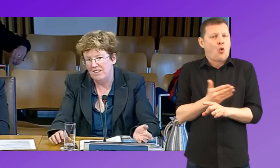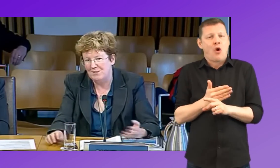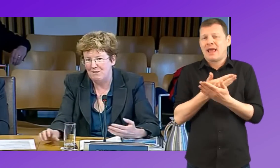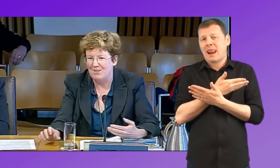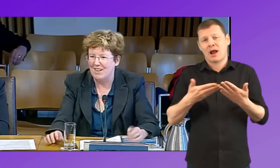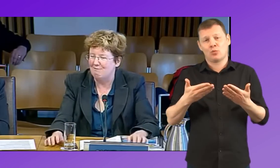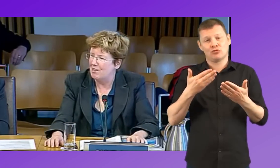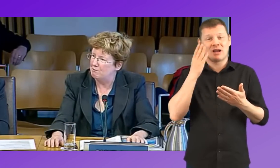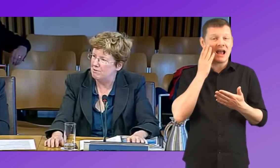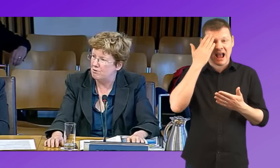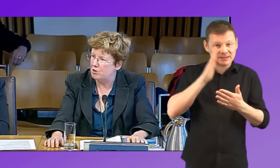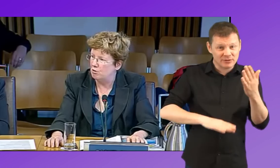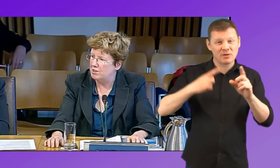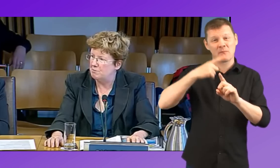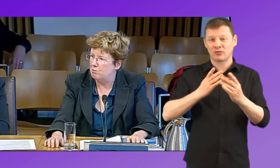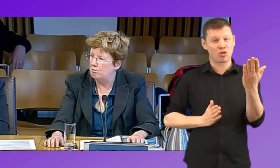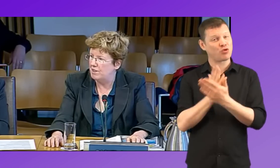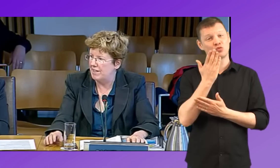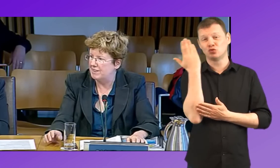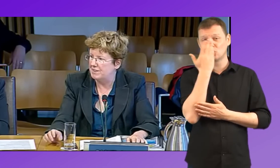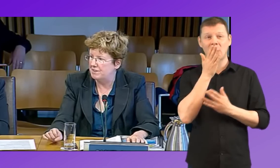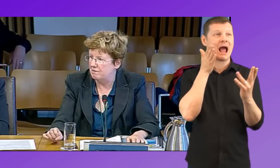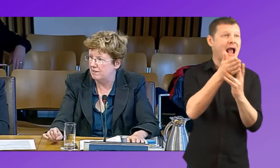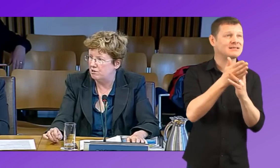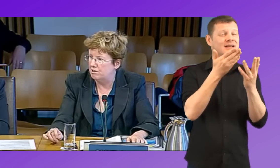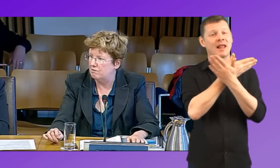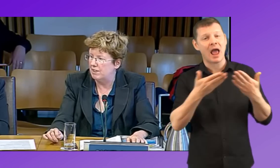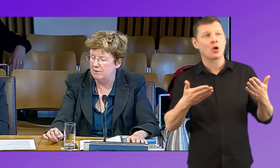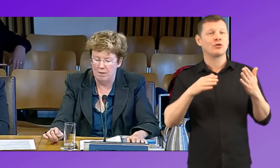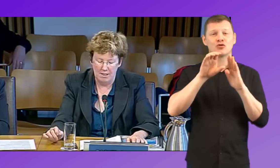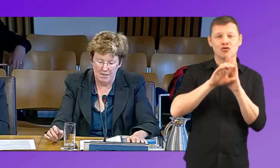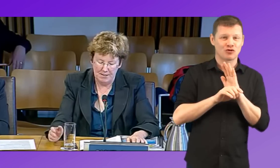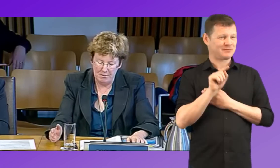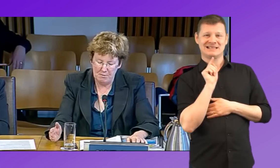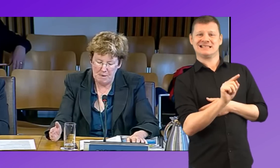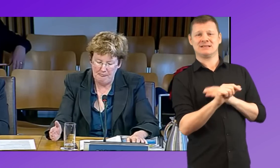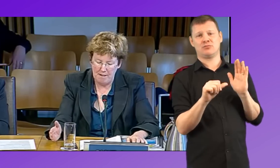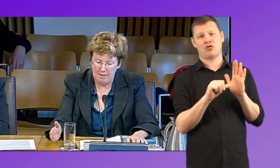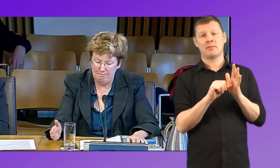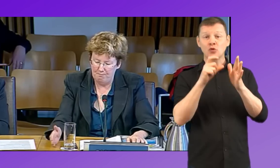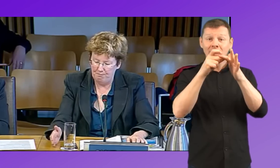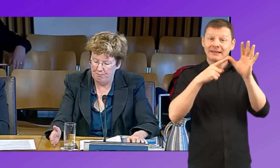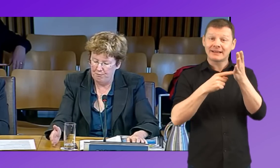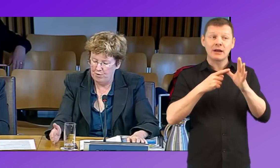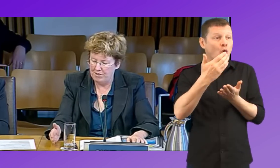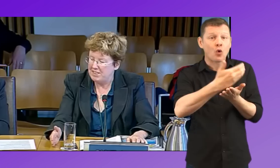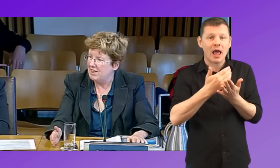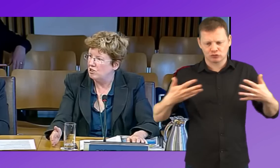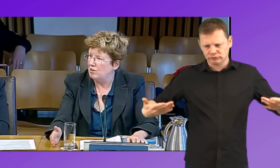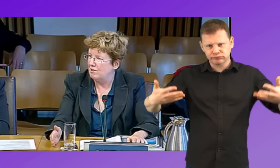the experience they have right the way through school in support and access to language and the curriculum. So, data collection is